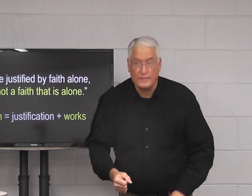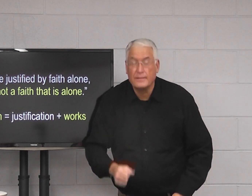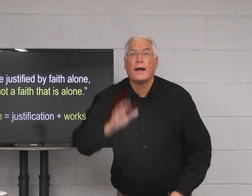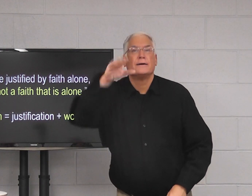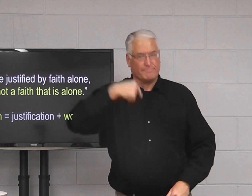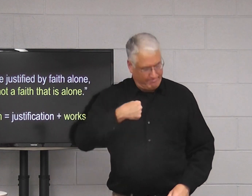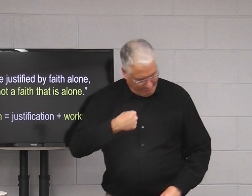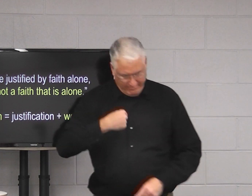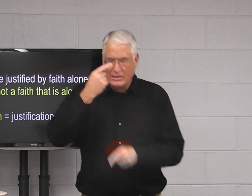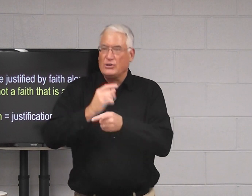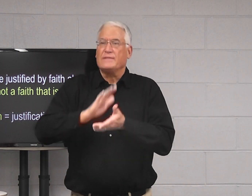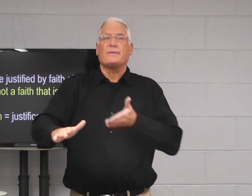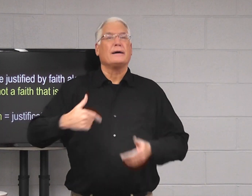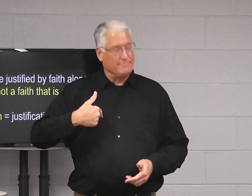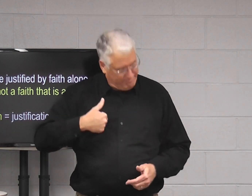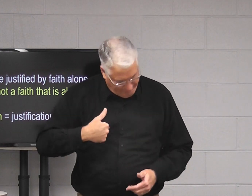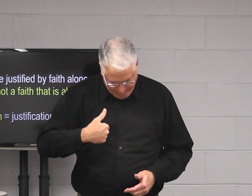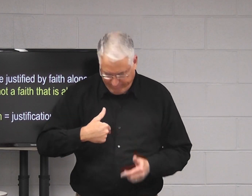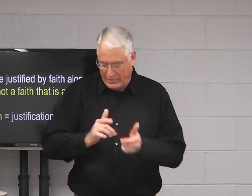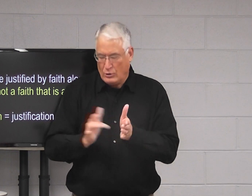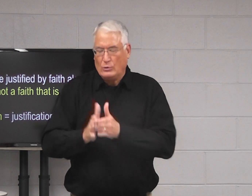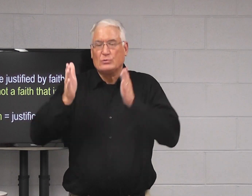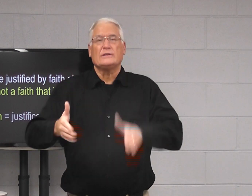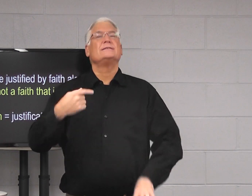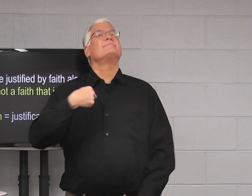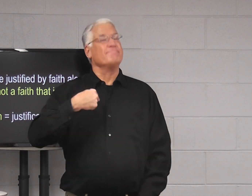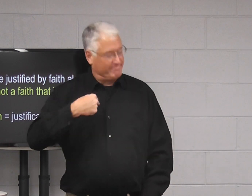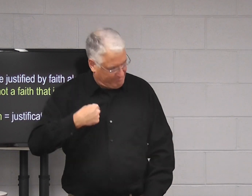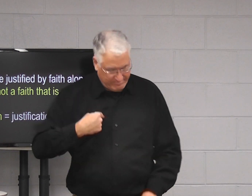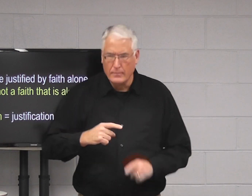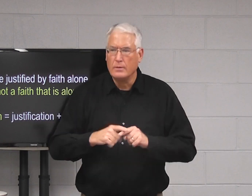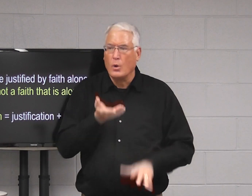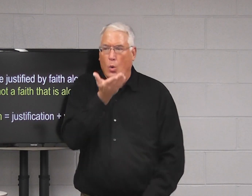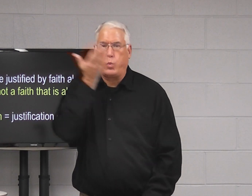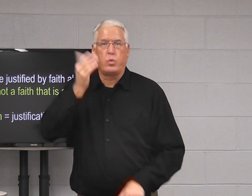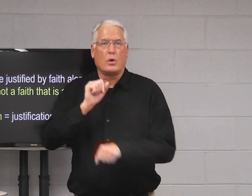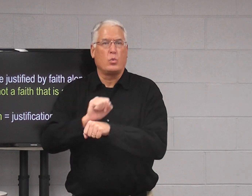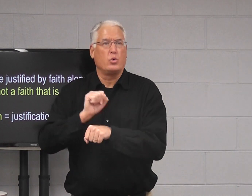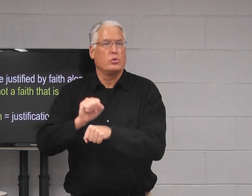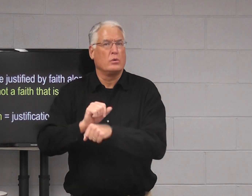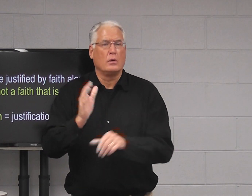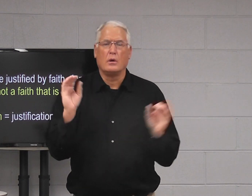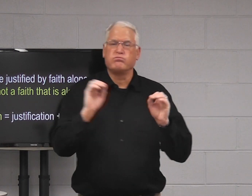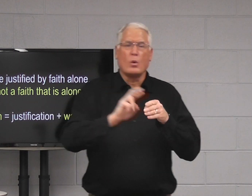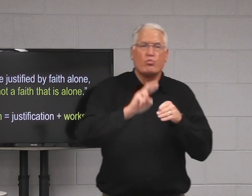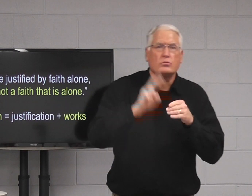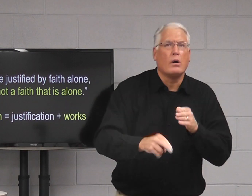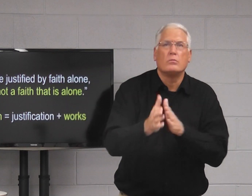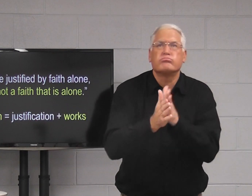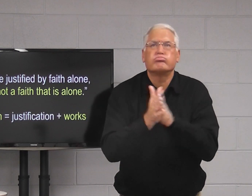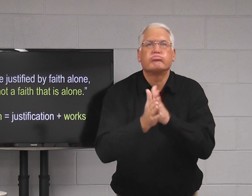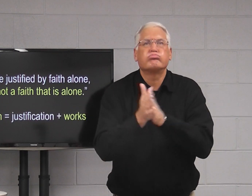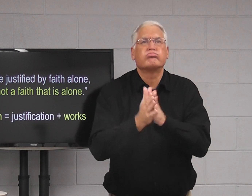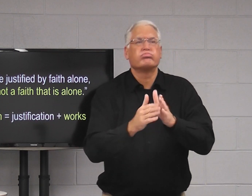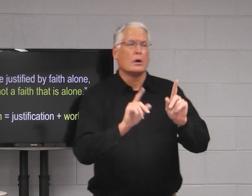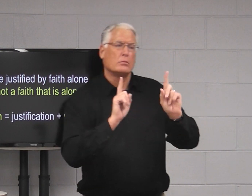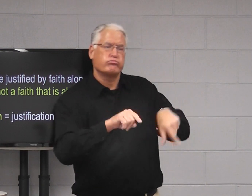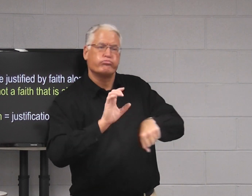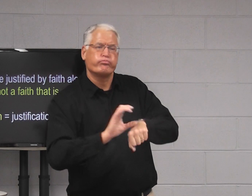faith, yes, I am justified through faith. I'm a Christian but if I have no works, I have no